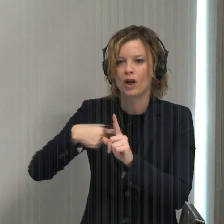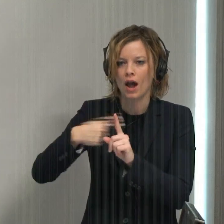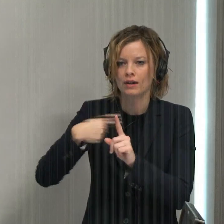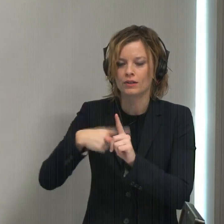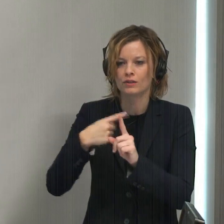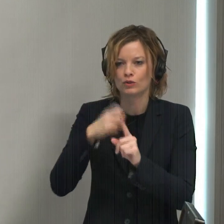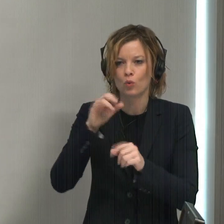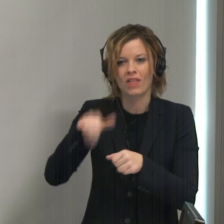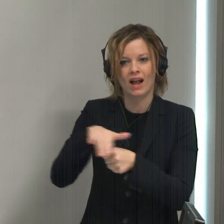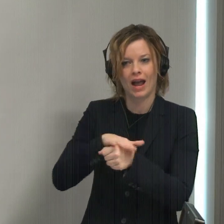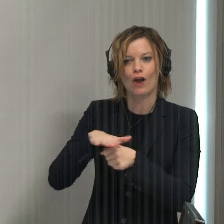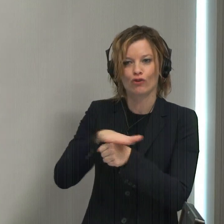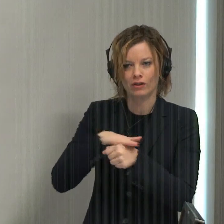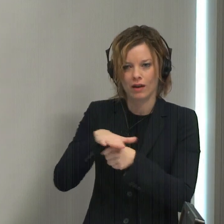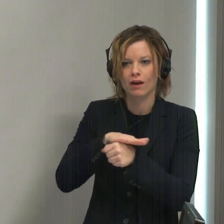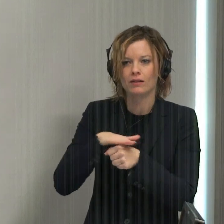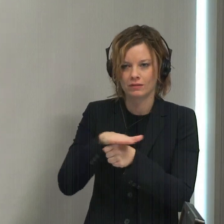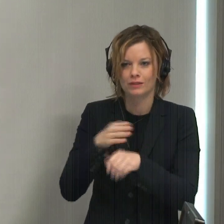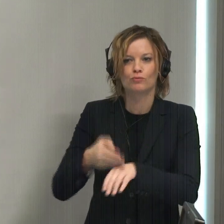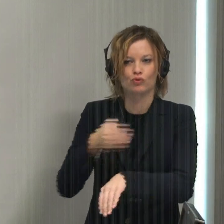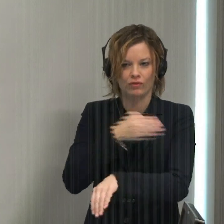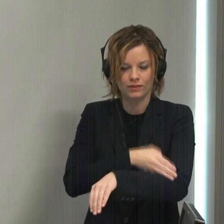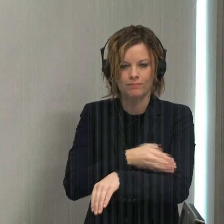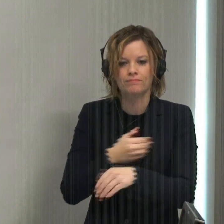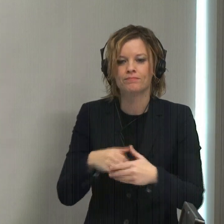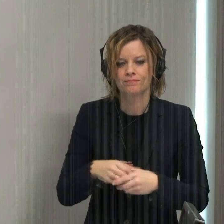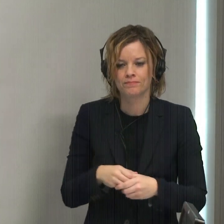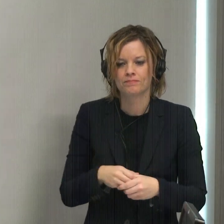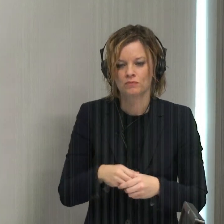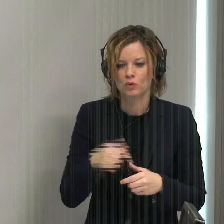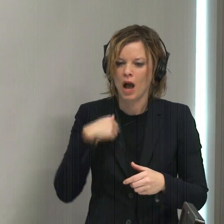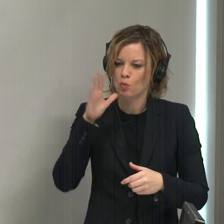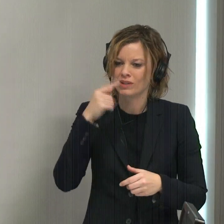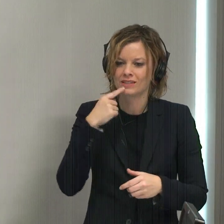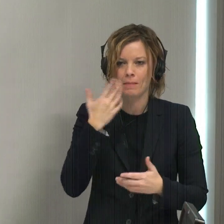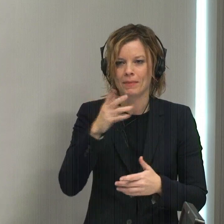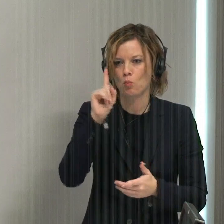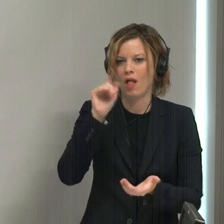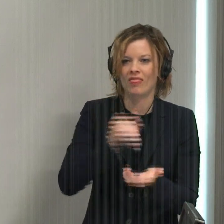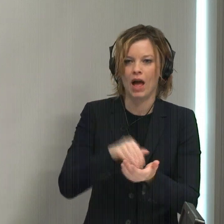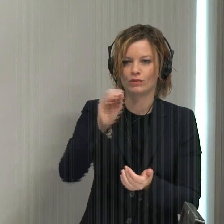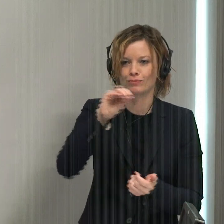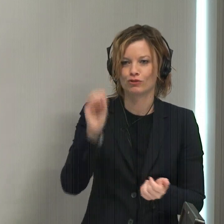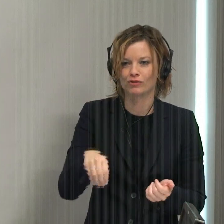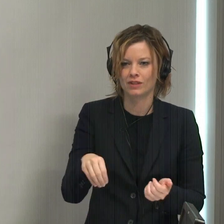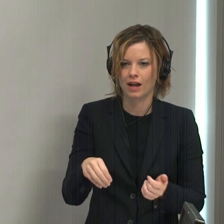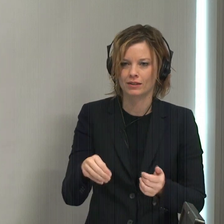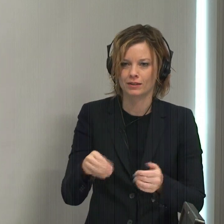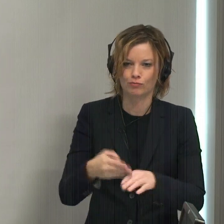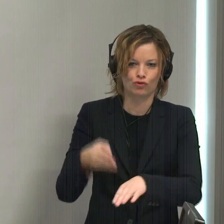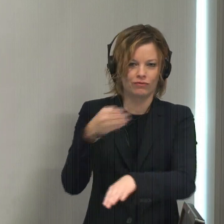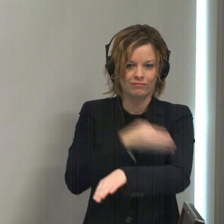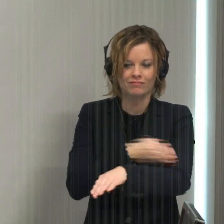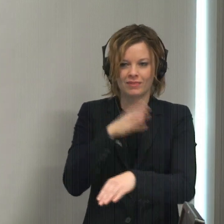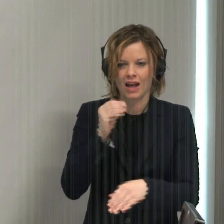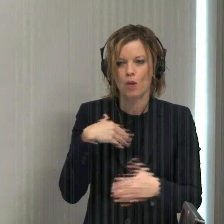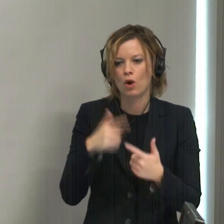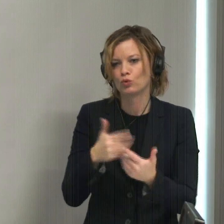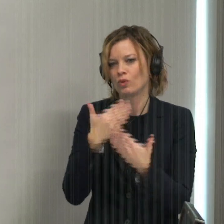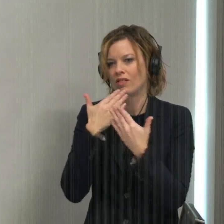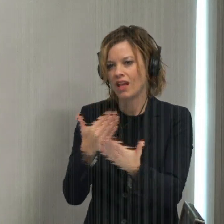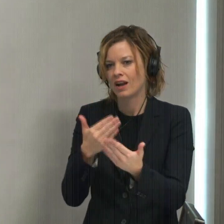So the area has improved, I would say, 1,000%. And I just want to thank